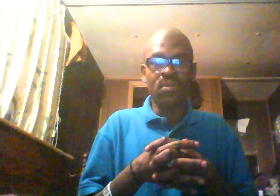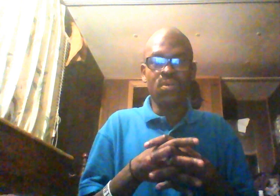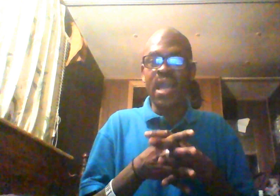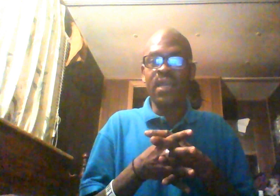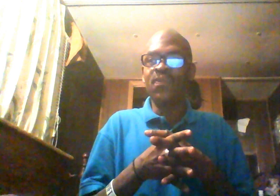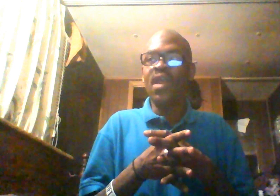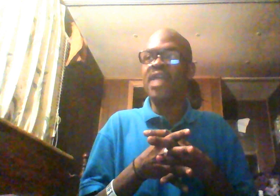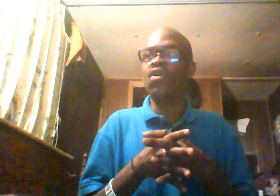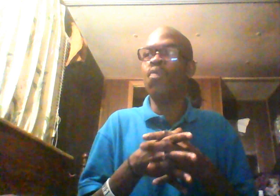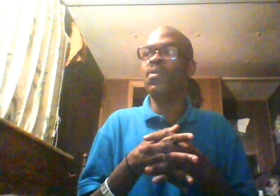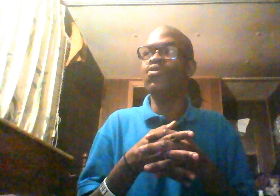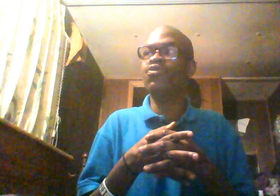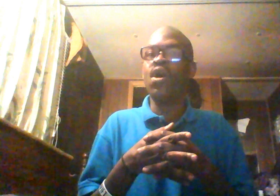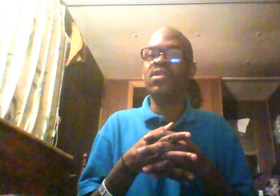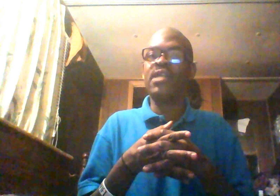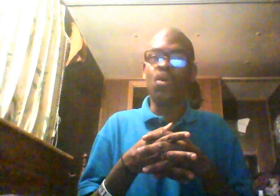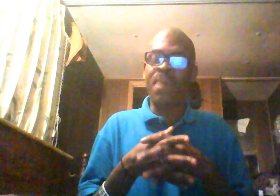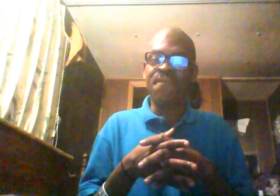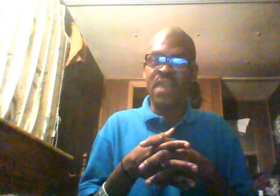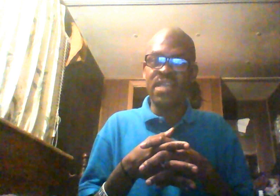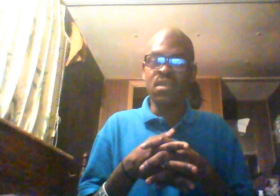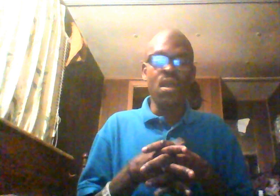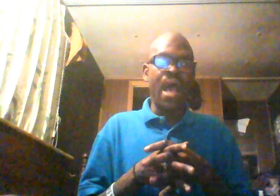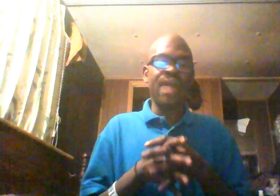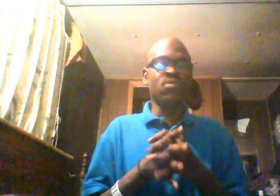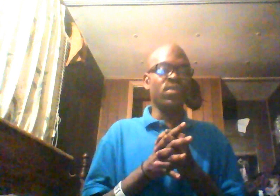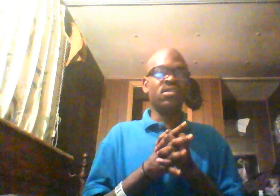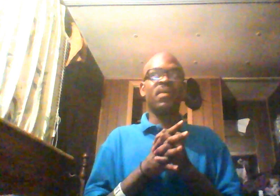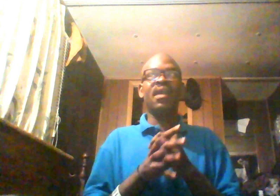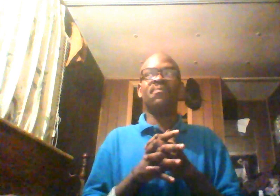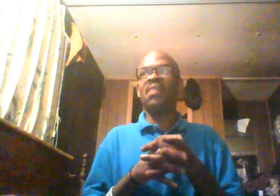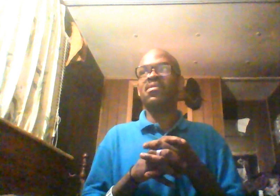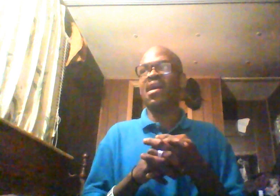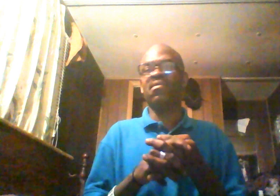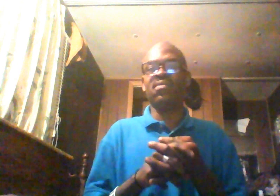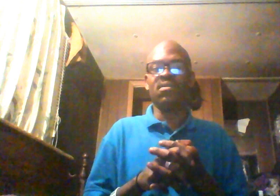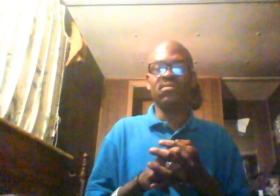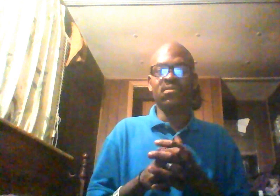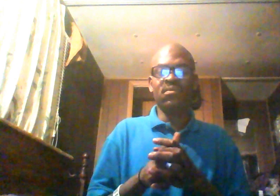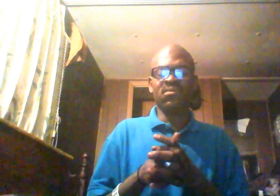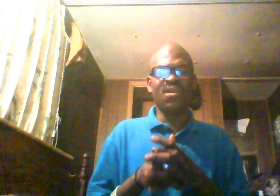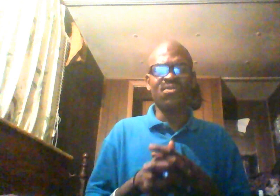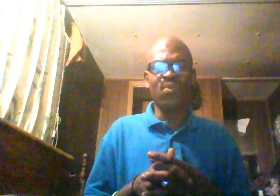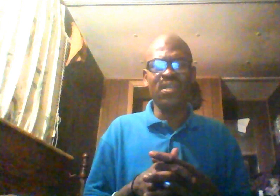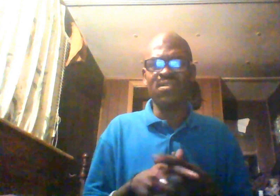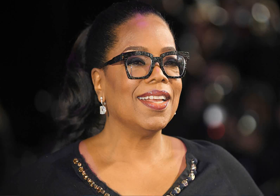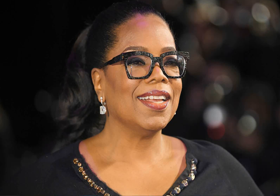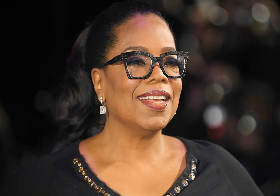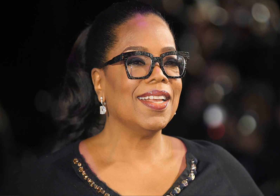Like, and so, Oprah, you thought that your pie face, I don't know when she became famous. I don't know. In her 20s in Chicago or